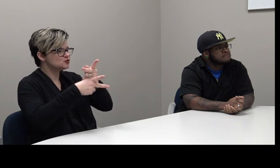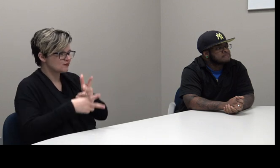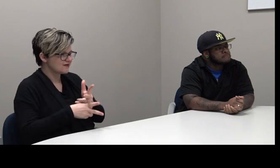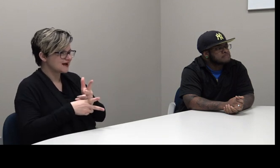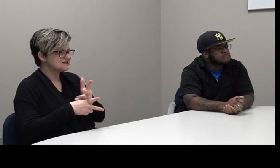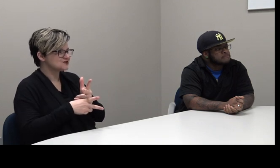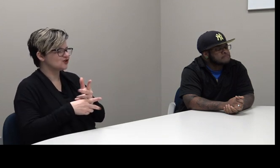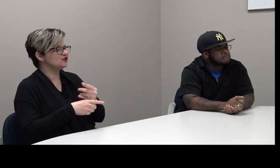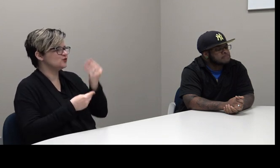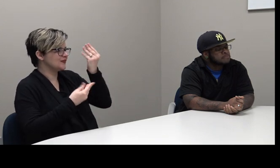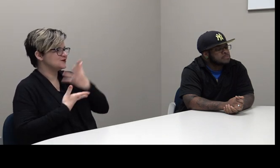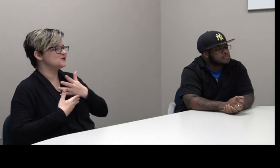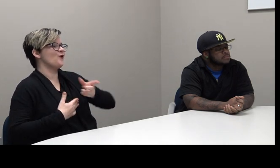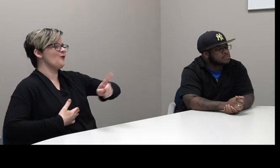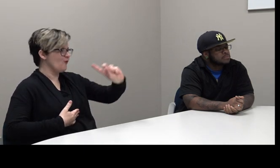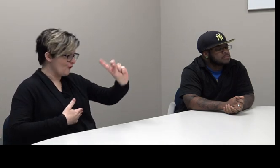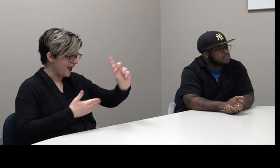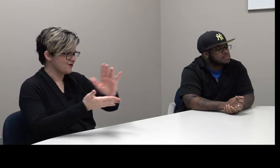where to know.